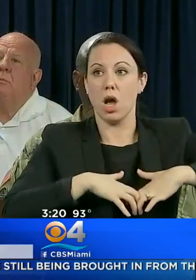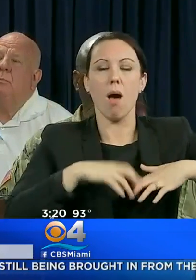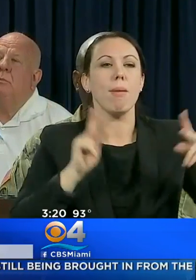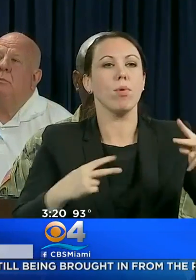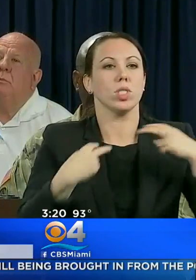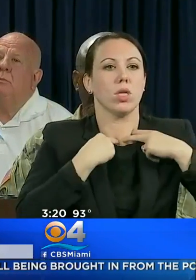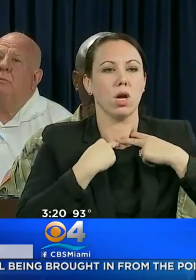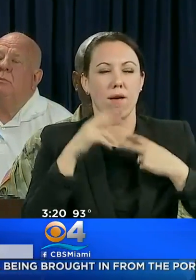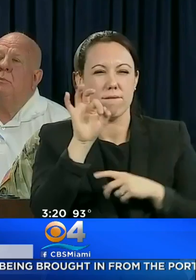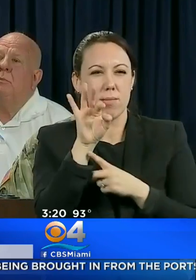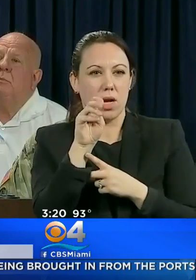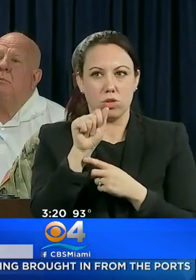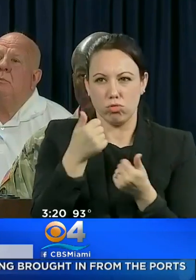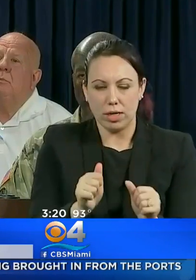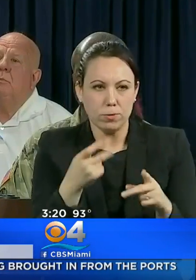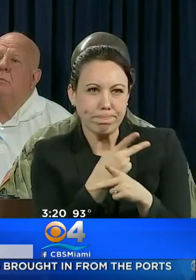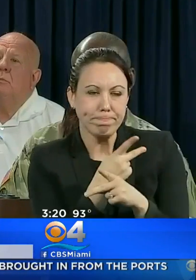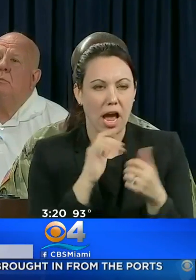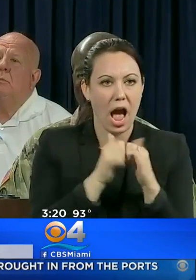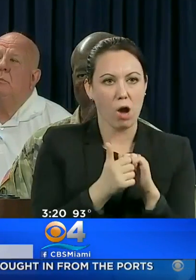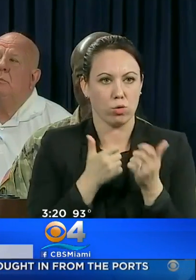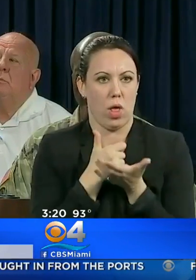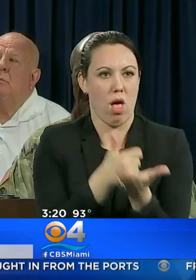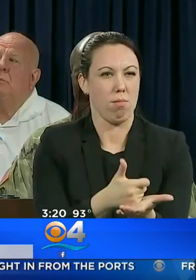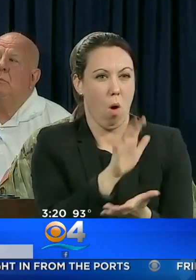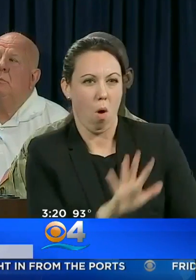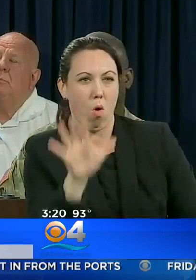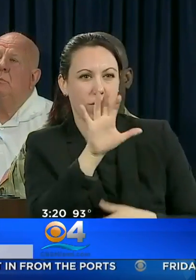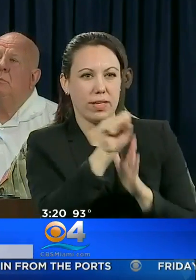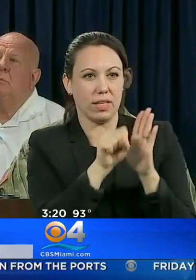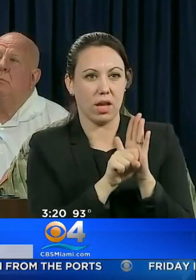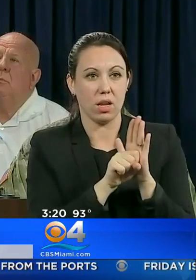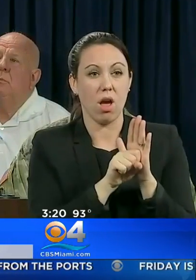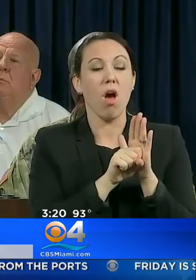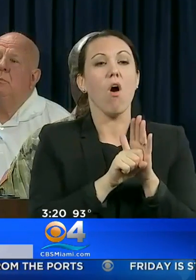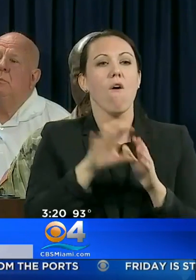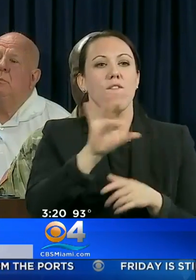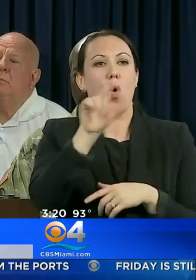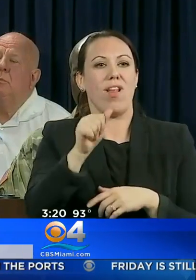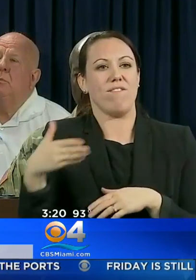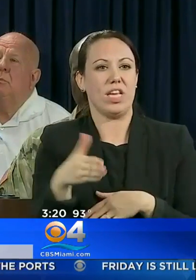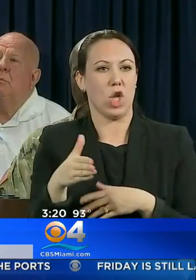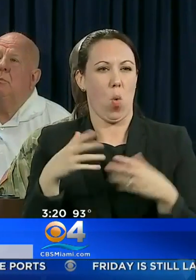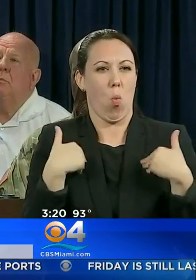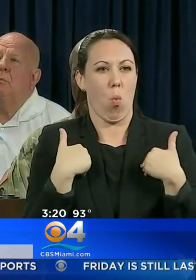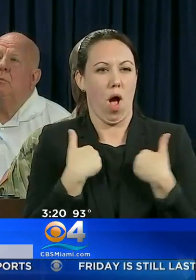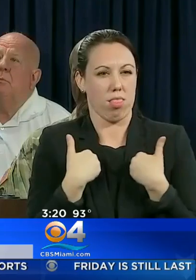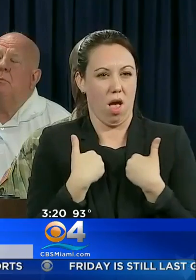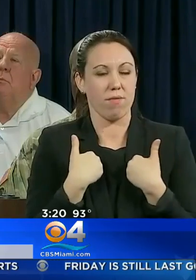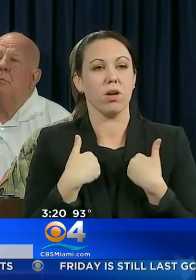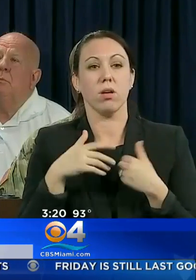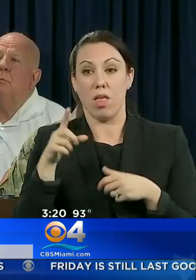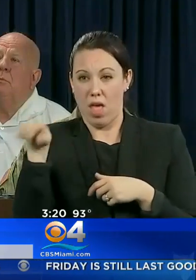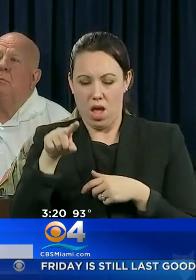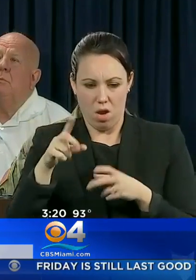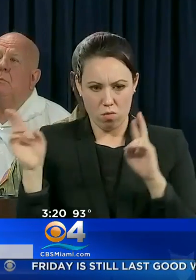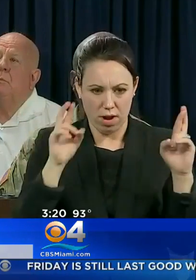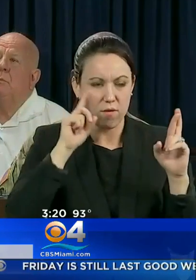FEMA IS LOOKING AT ALL OPTIONS TO ASSIST THE STATE WITH THIS. FLORIDA FISH AND WILDLIFE COMMISSION. THEY ARE PREPARING SEARCH AND RESCUE TEAMS